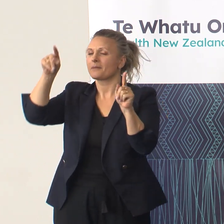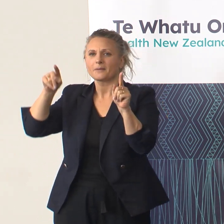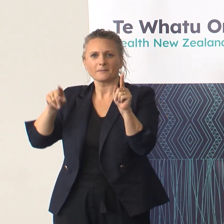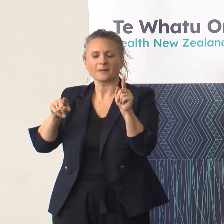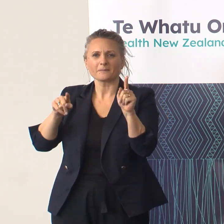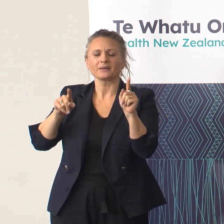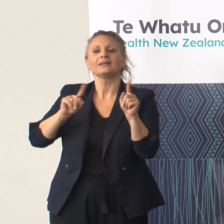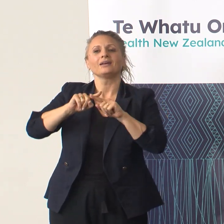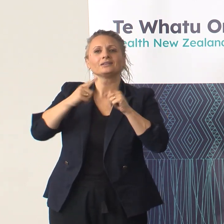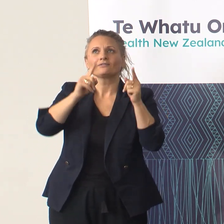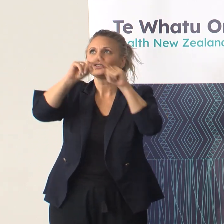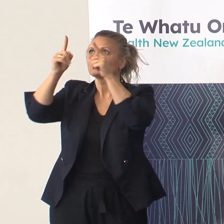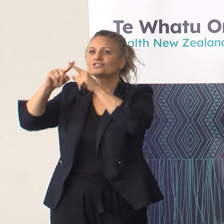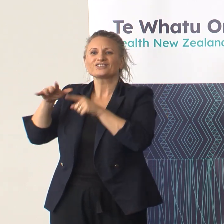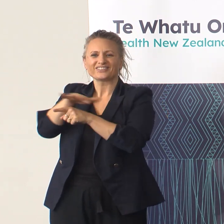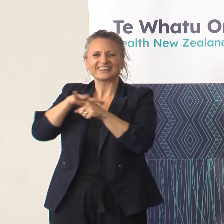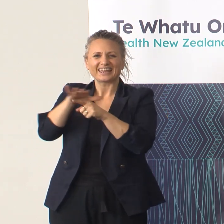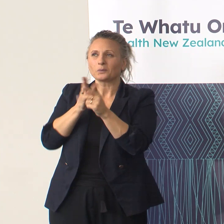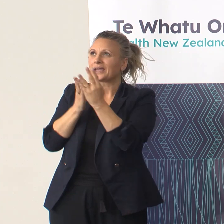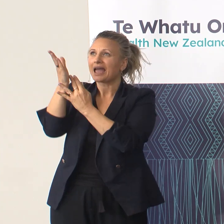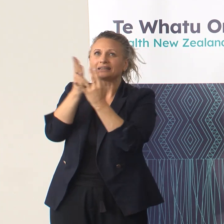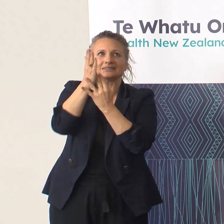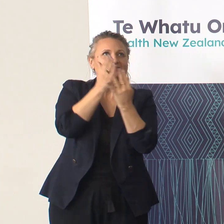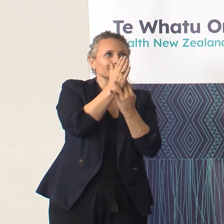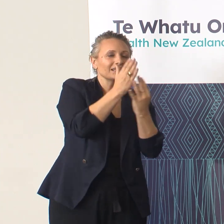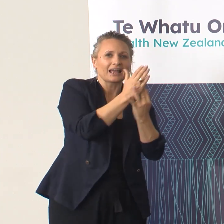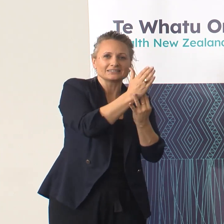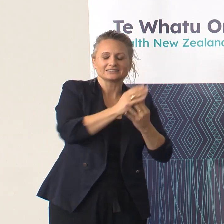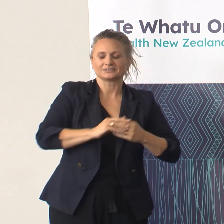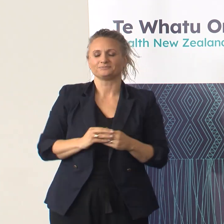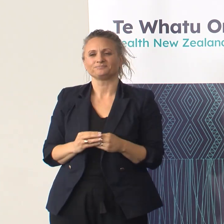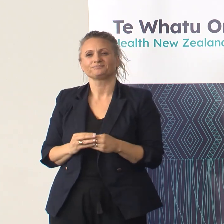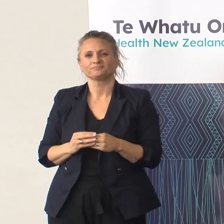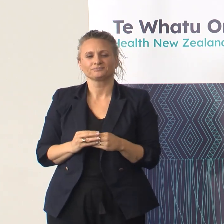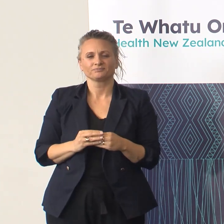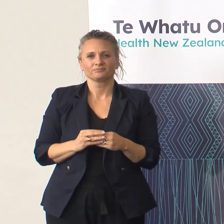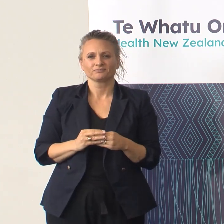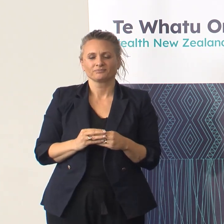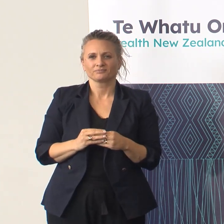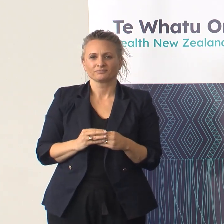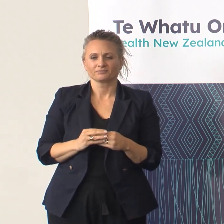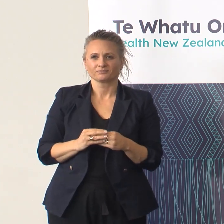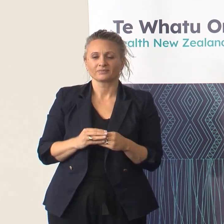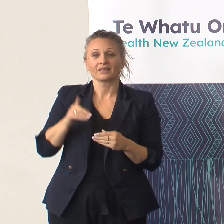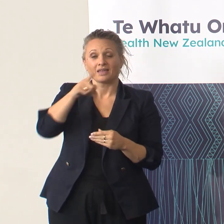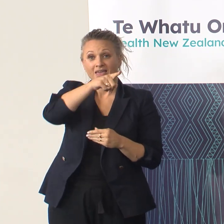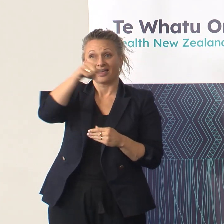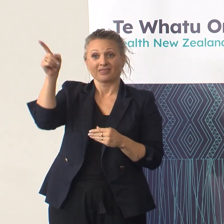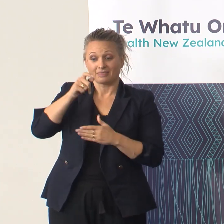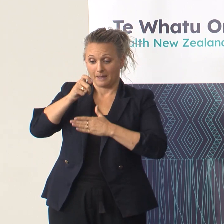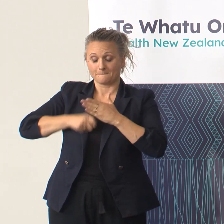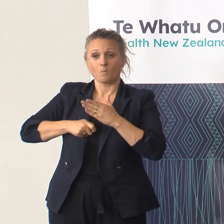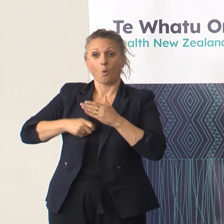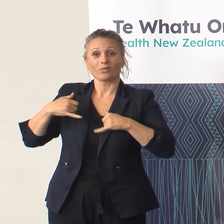Trust, Te Iwi o Ngāti Kahu, Te Manga Pūriri, and Te Raro Trust purchased the campervans and it provided the